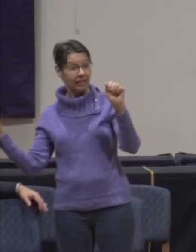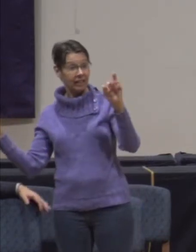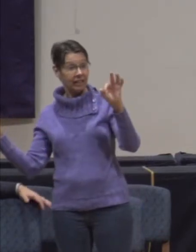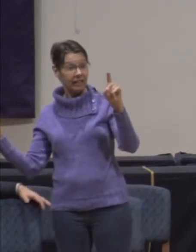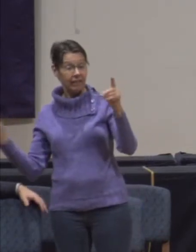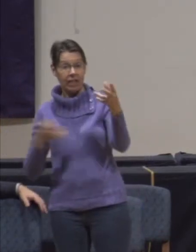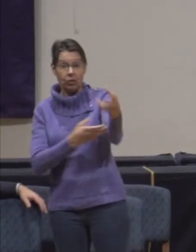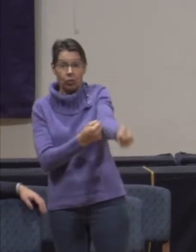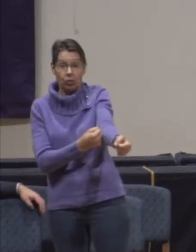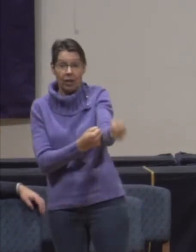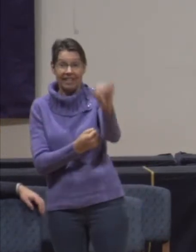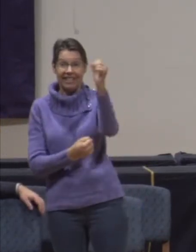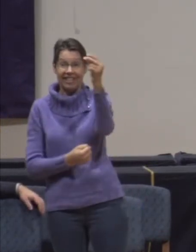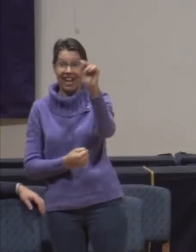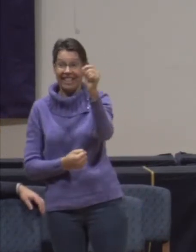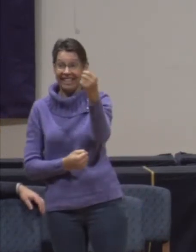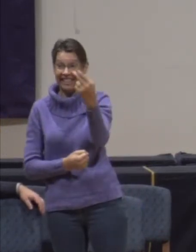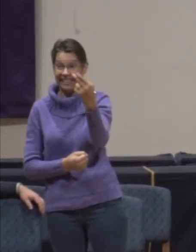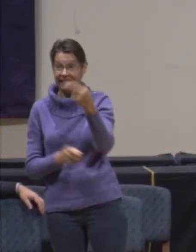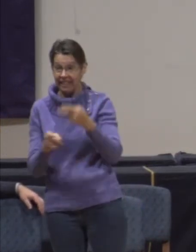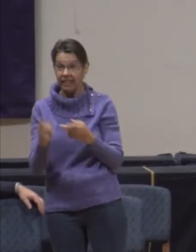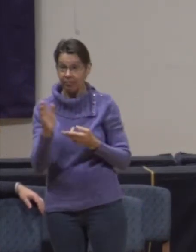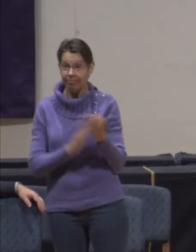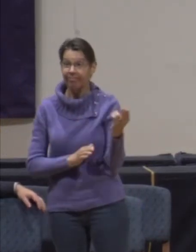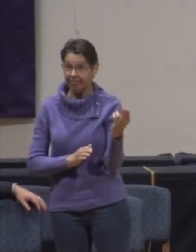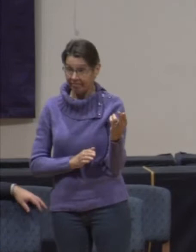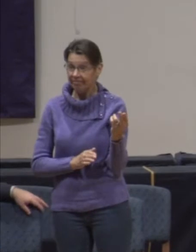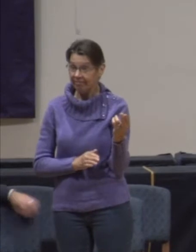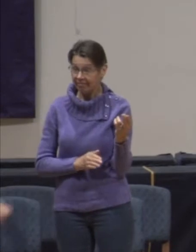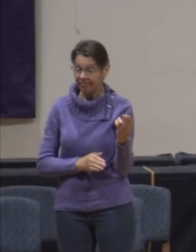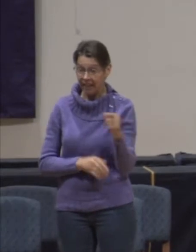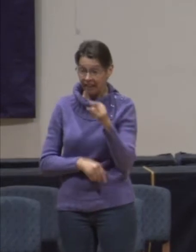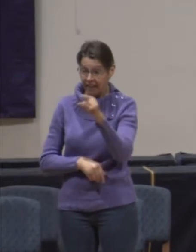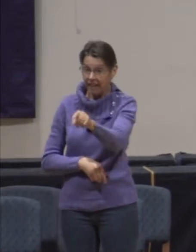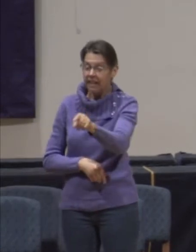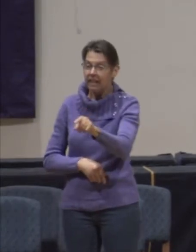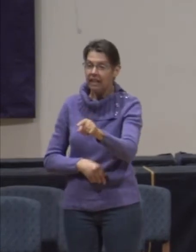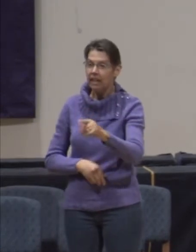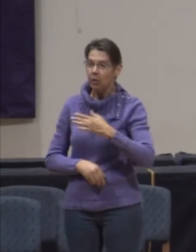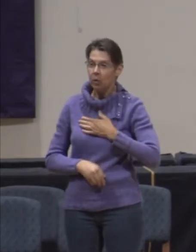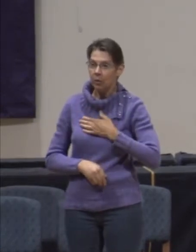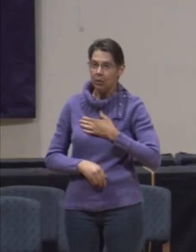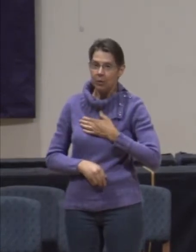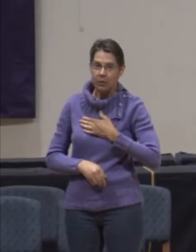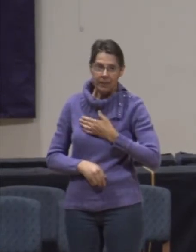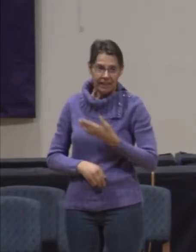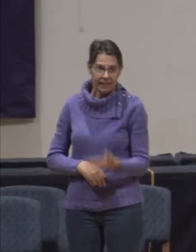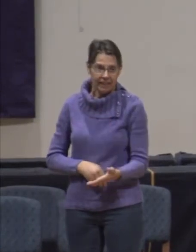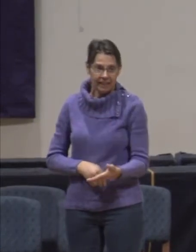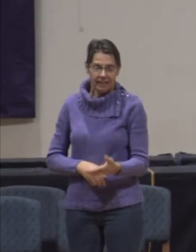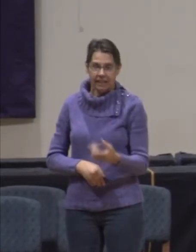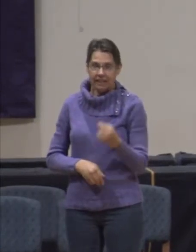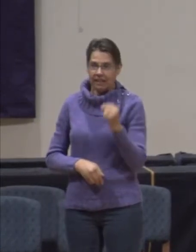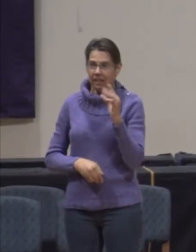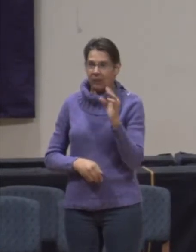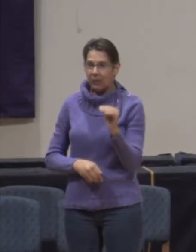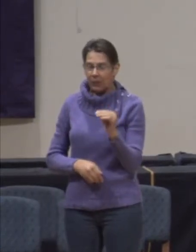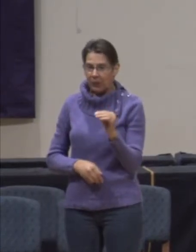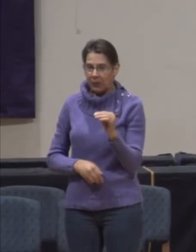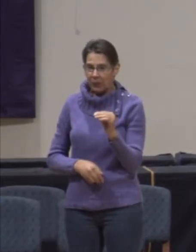on his honesty, and on his willingness to put his own self